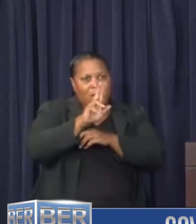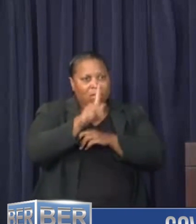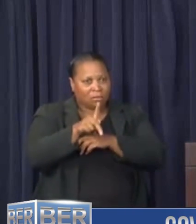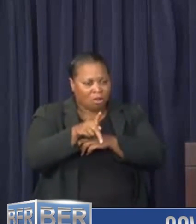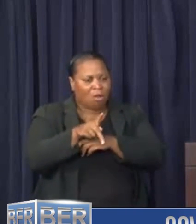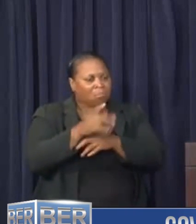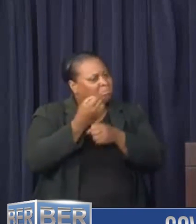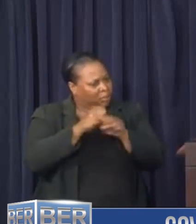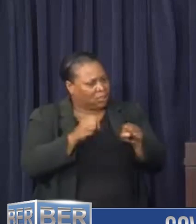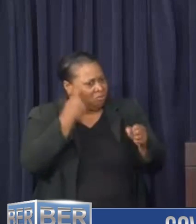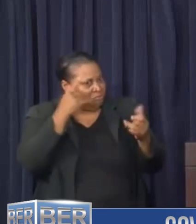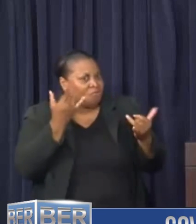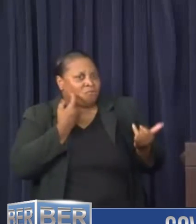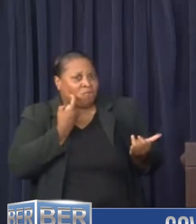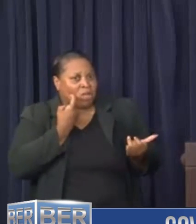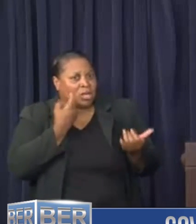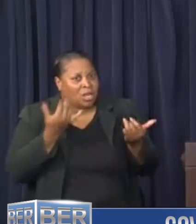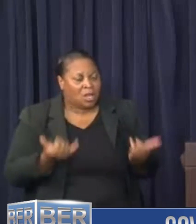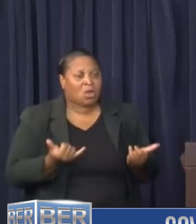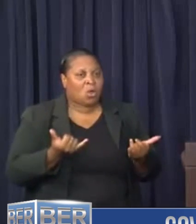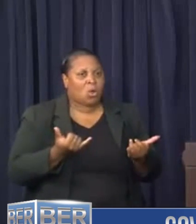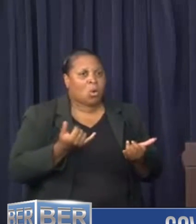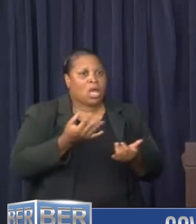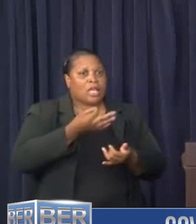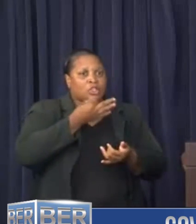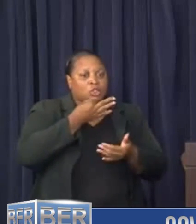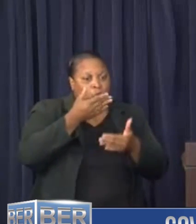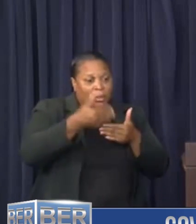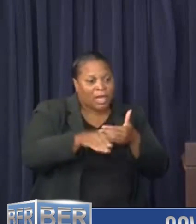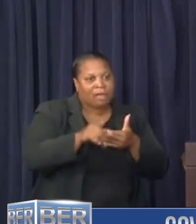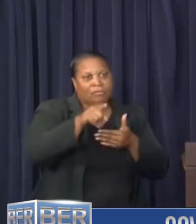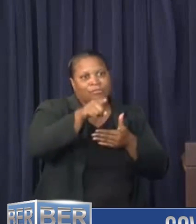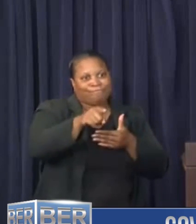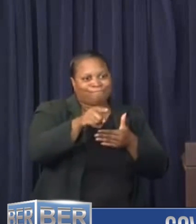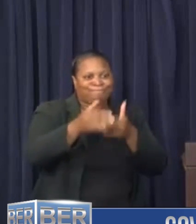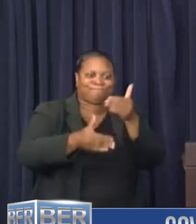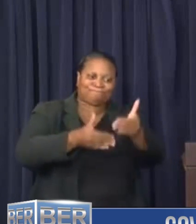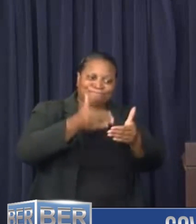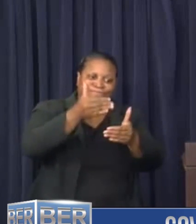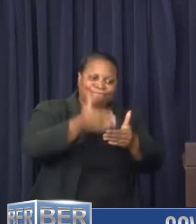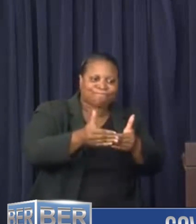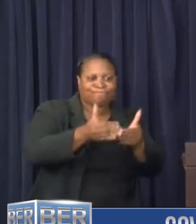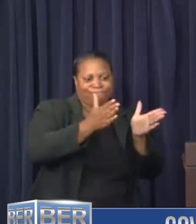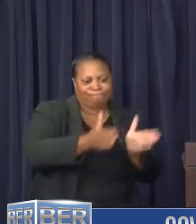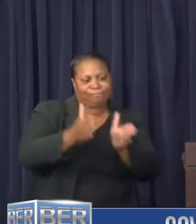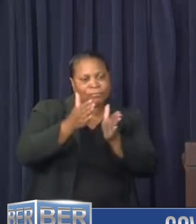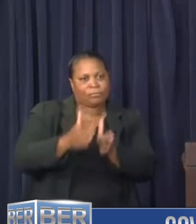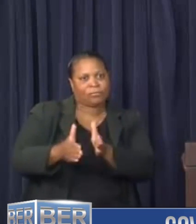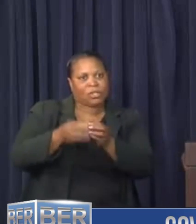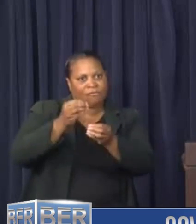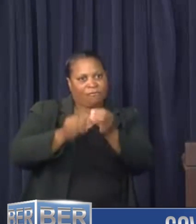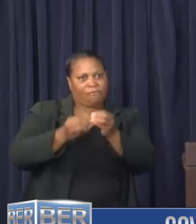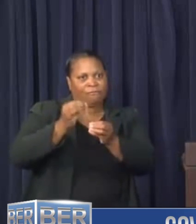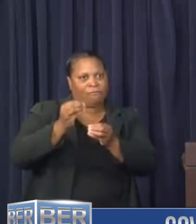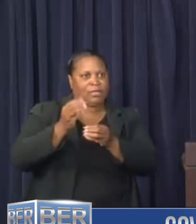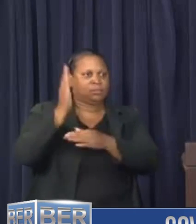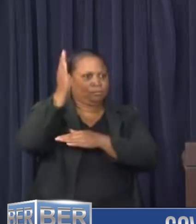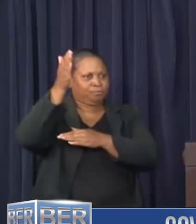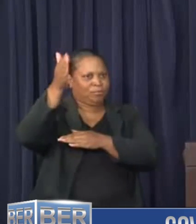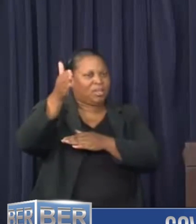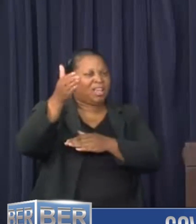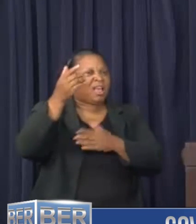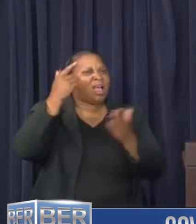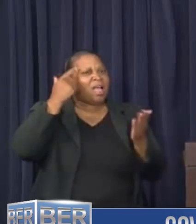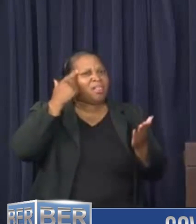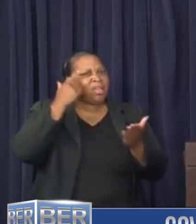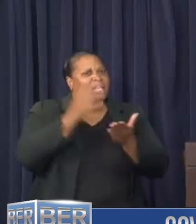safe for the time being. And then the person shortly thereafter is going to have to make the long term provisions to have to have the house sorted out. Thank you. I think